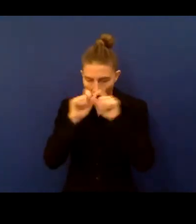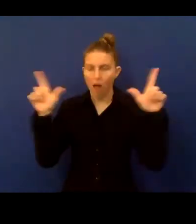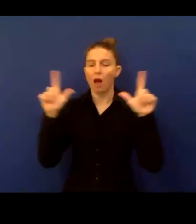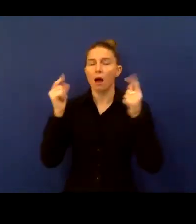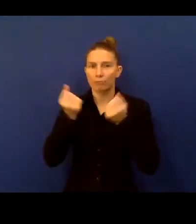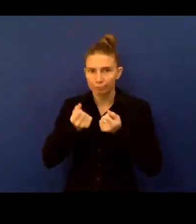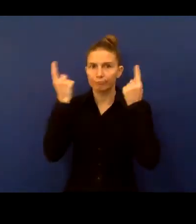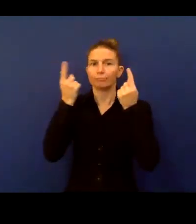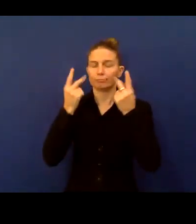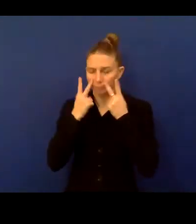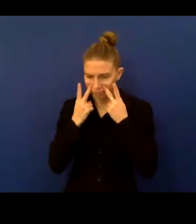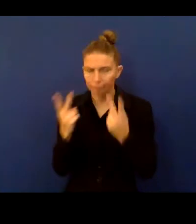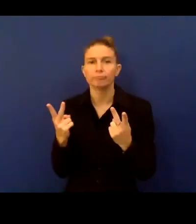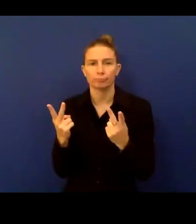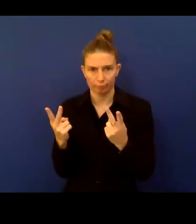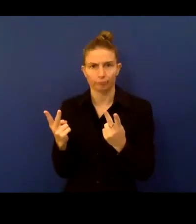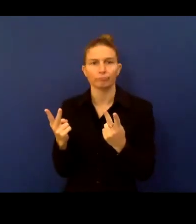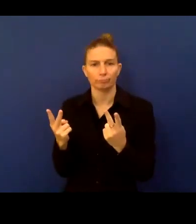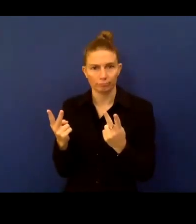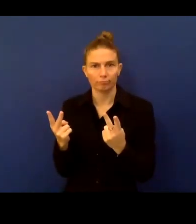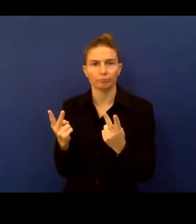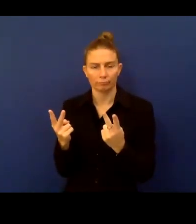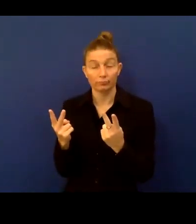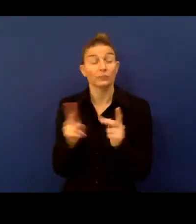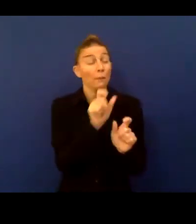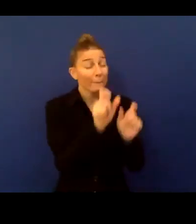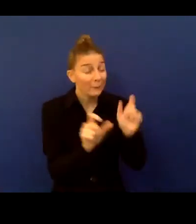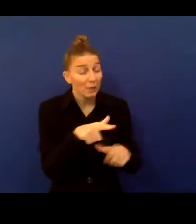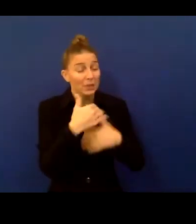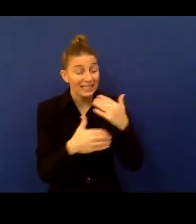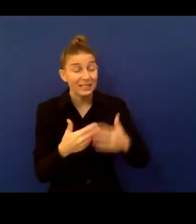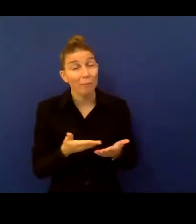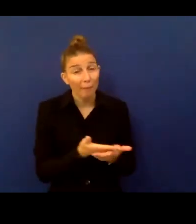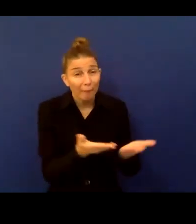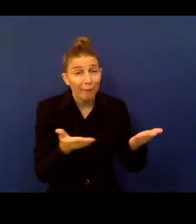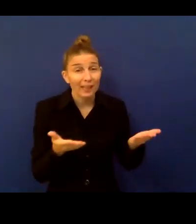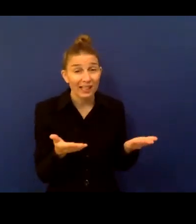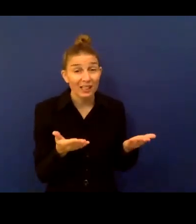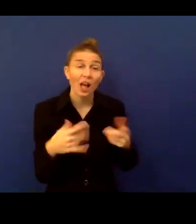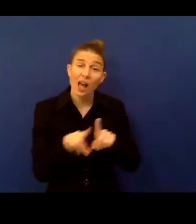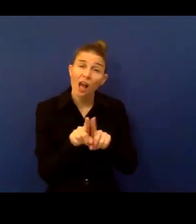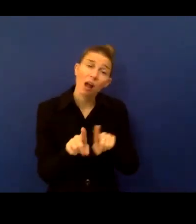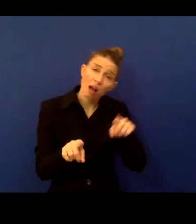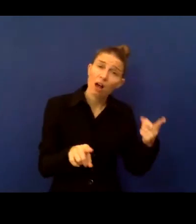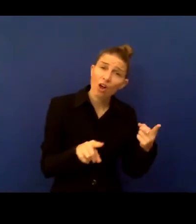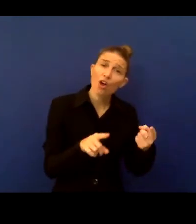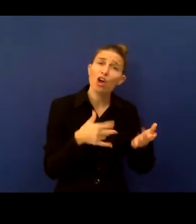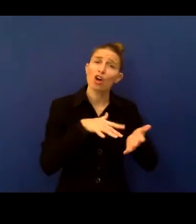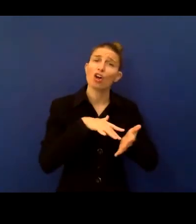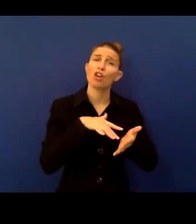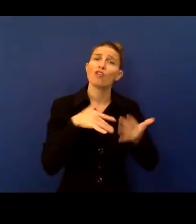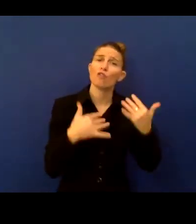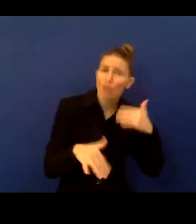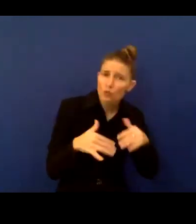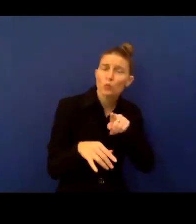And of course, for people with disabilities, it or for other vulnerable groups, I think it's